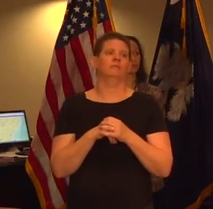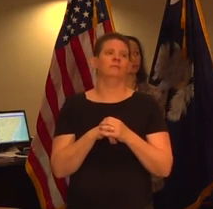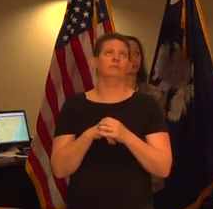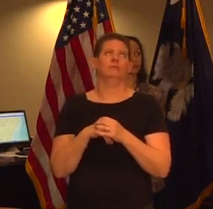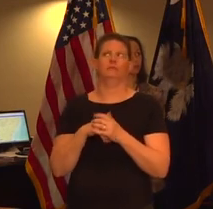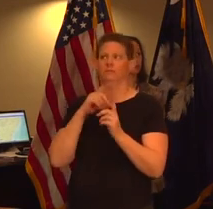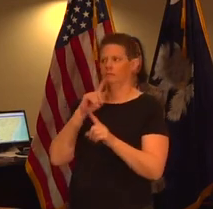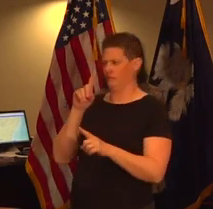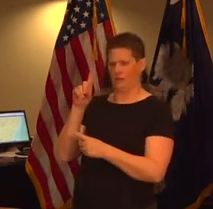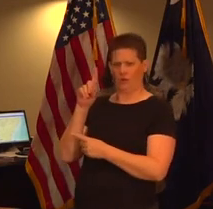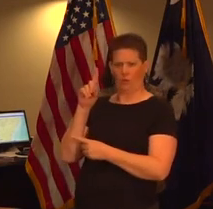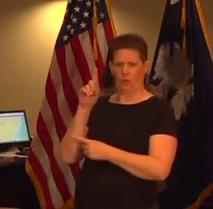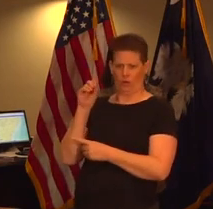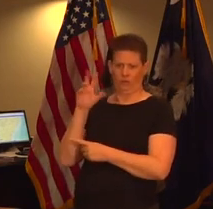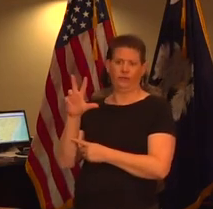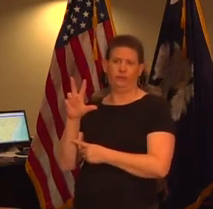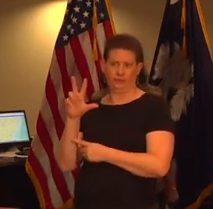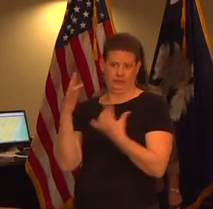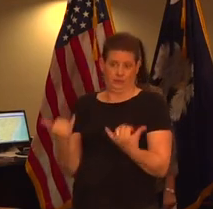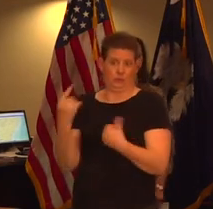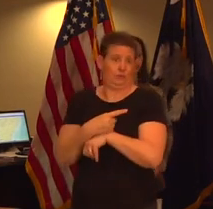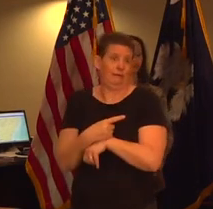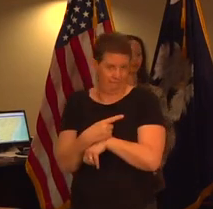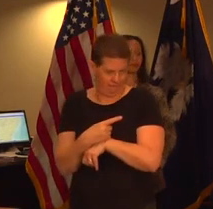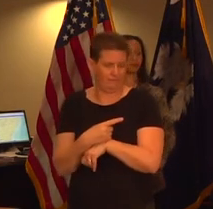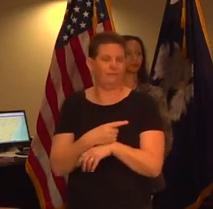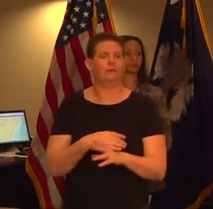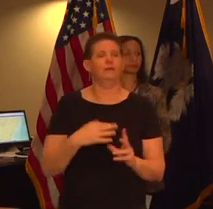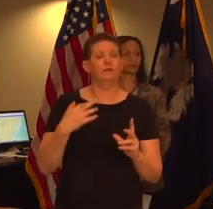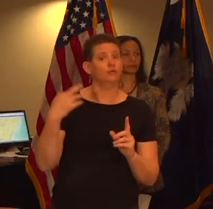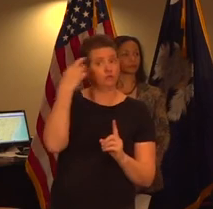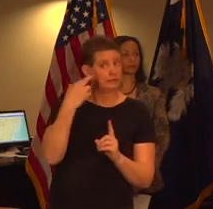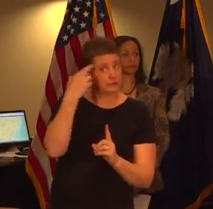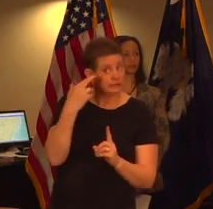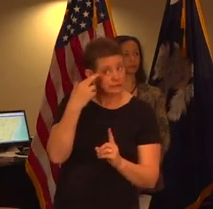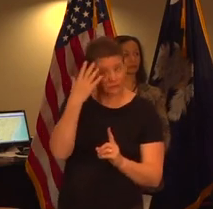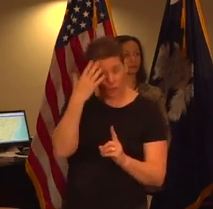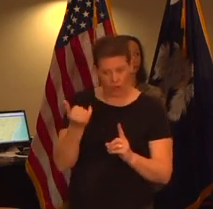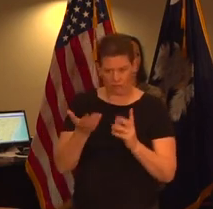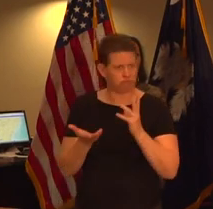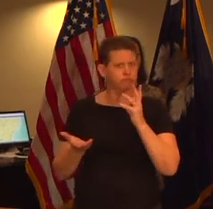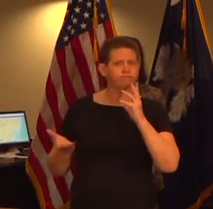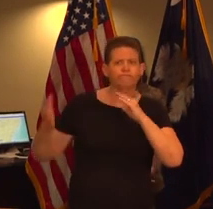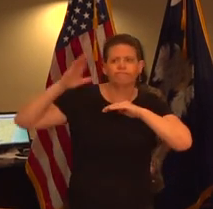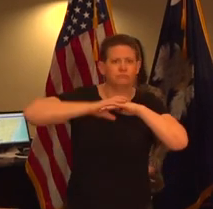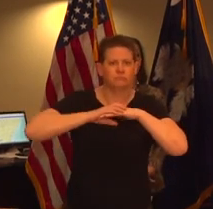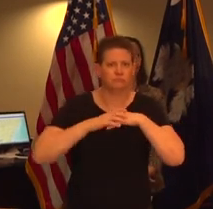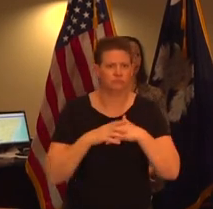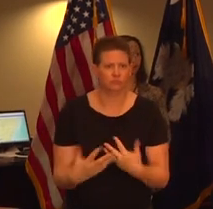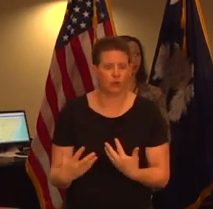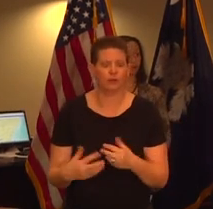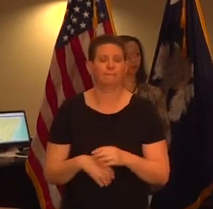103 today part of that that dramatic increase was a